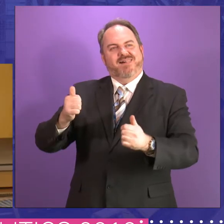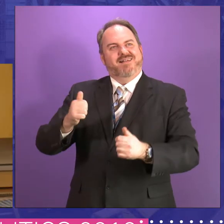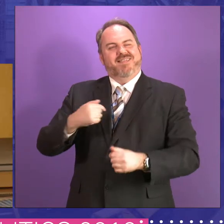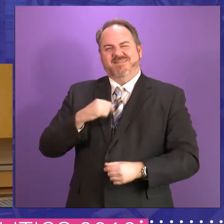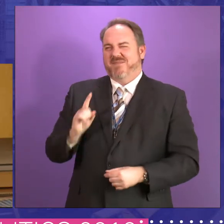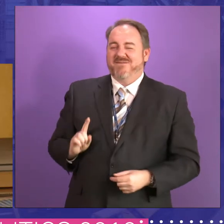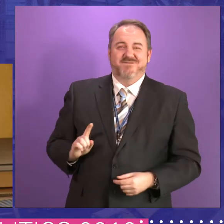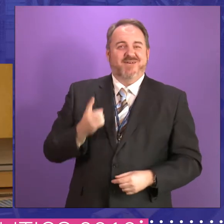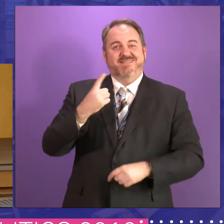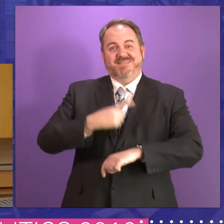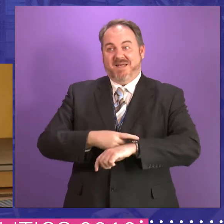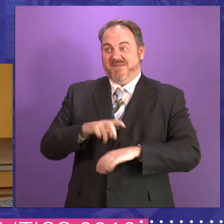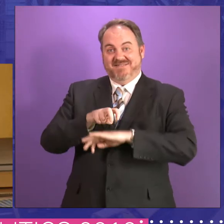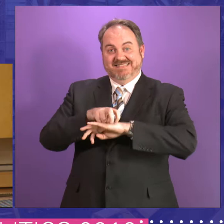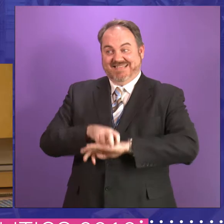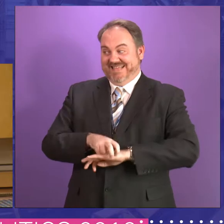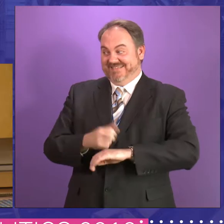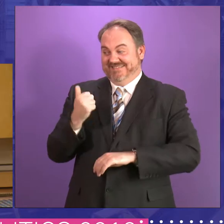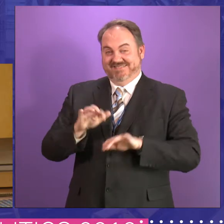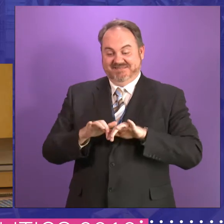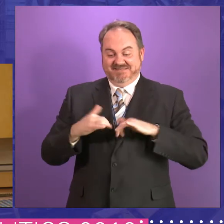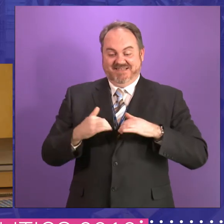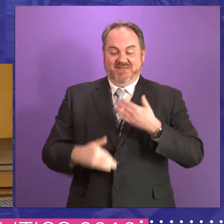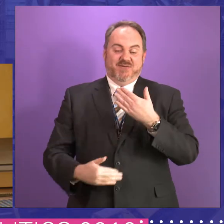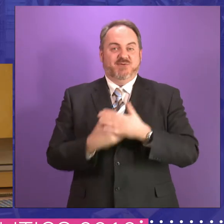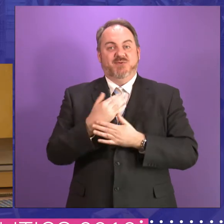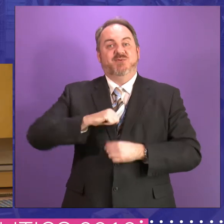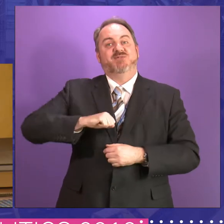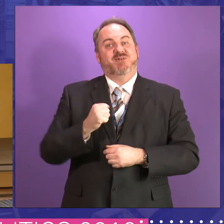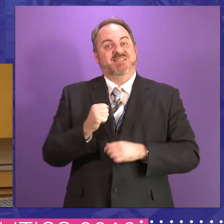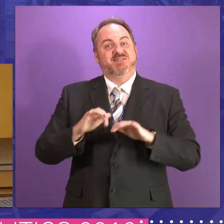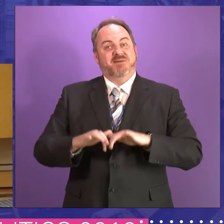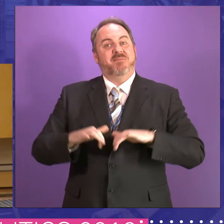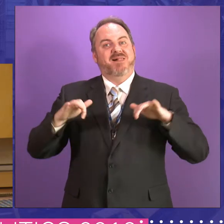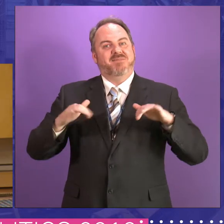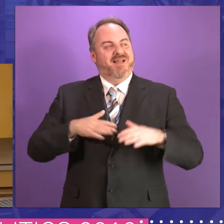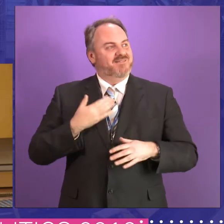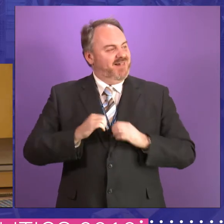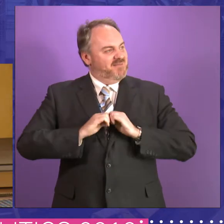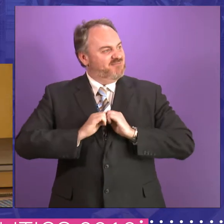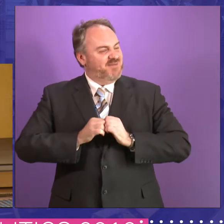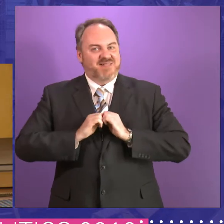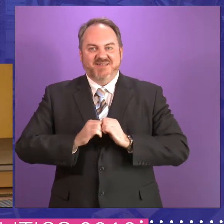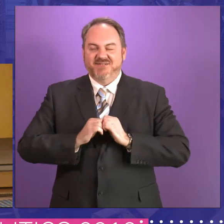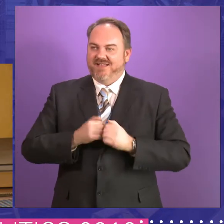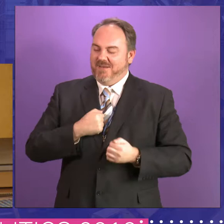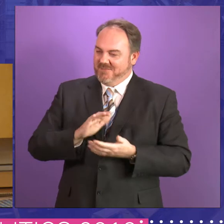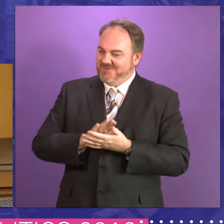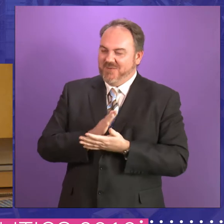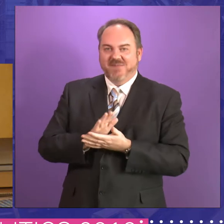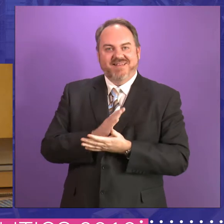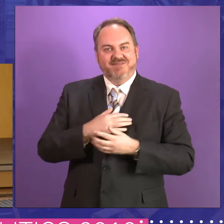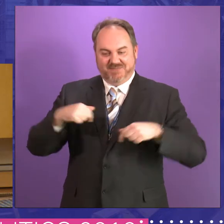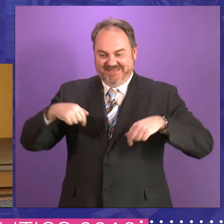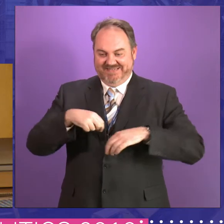this is the first time I've sat in the well of the new Scottish Parliament, and I feel very privileged, and I feel very pleased as a